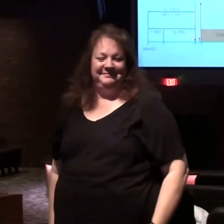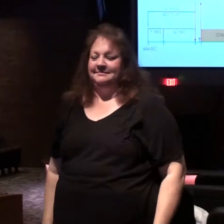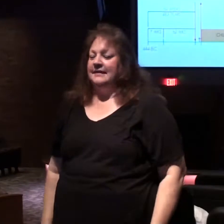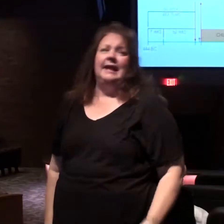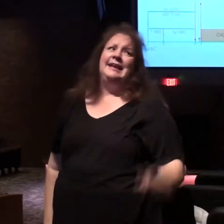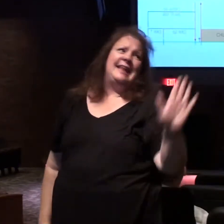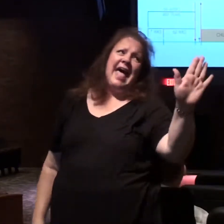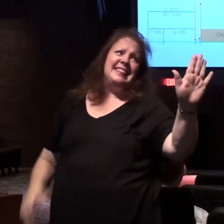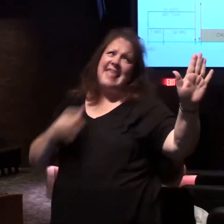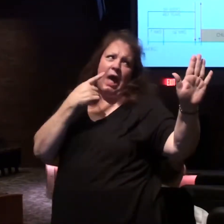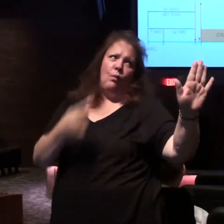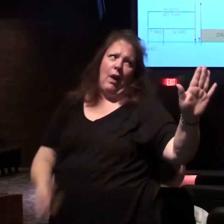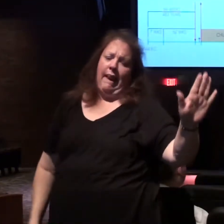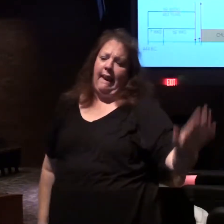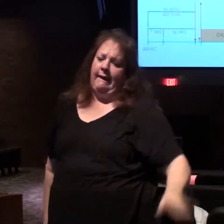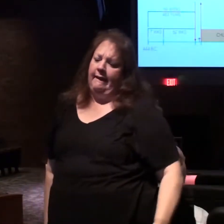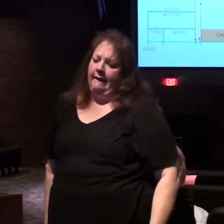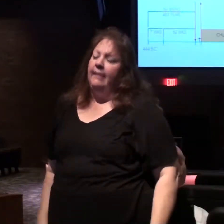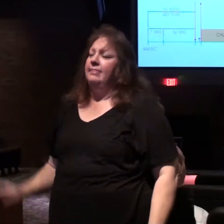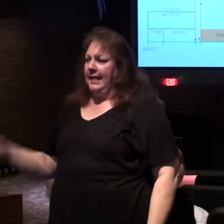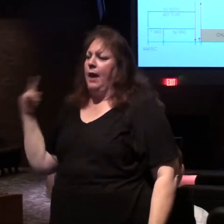No that's not there it is.